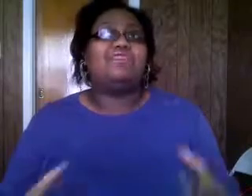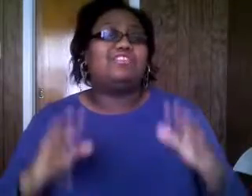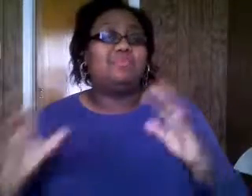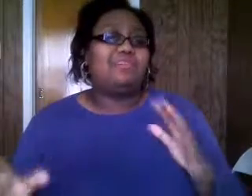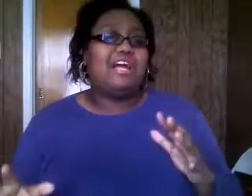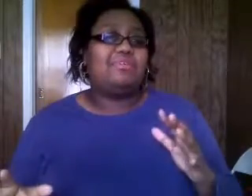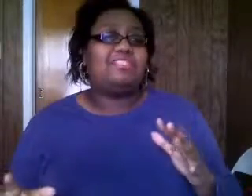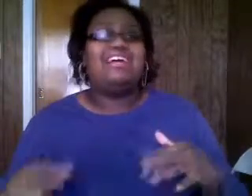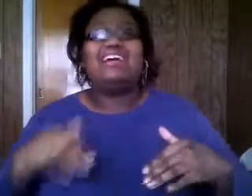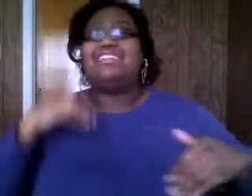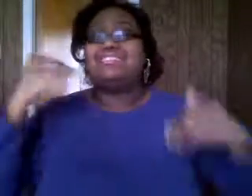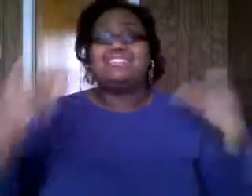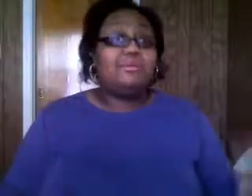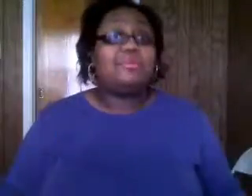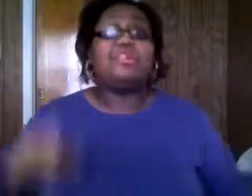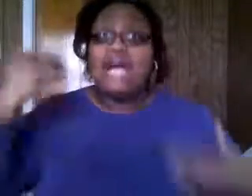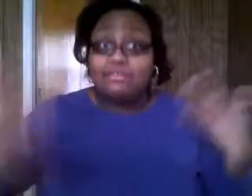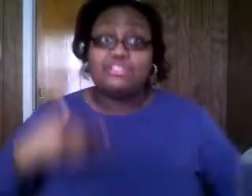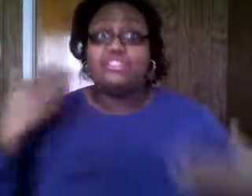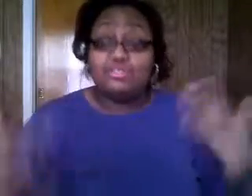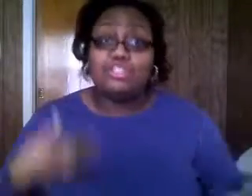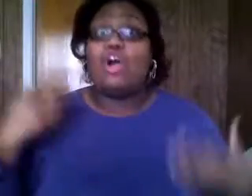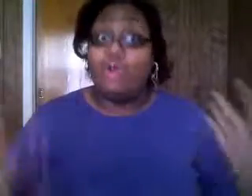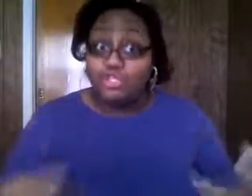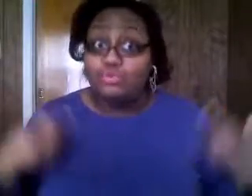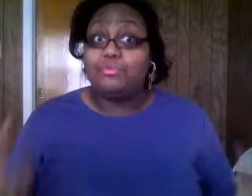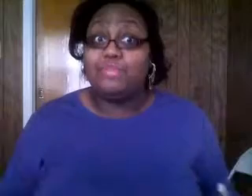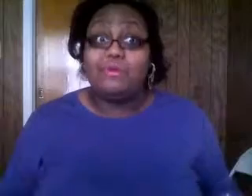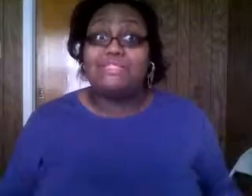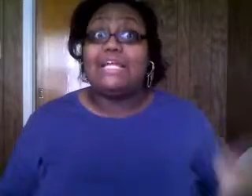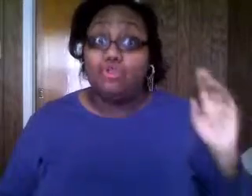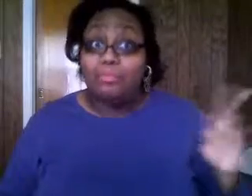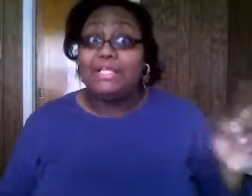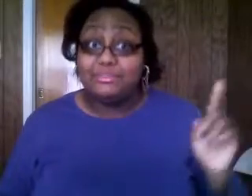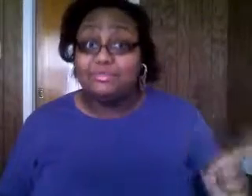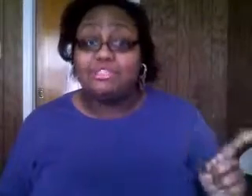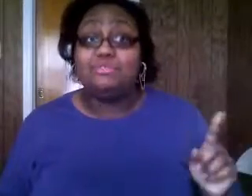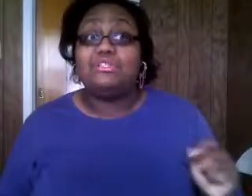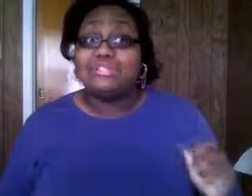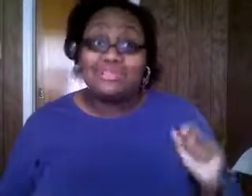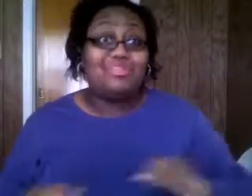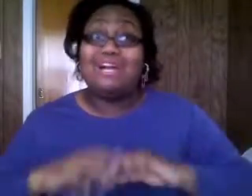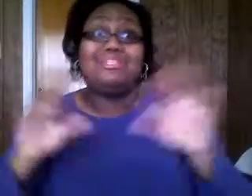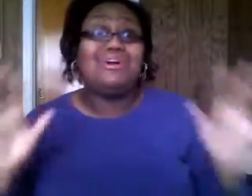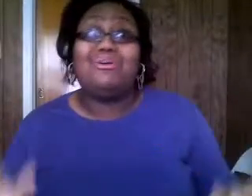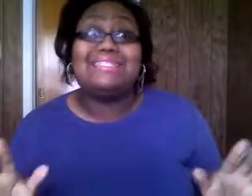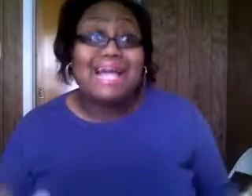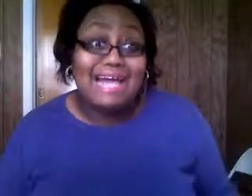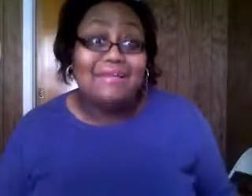far as community outreach there are some there are a lot of christian churches that are doing community outreach i know a pastor personally who does community outreach all the time